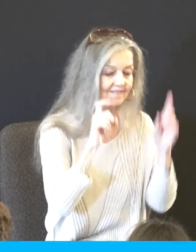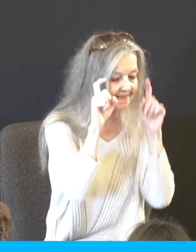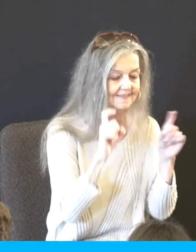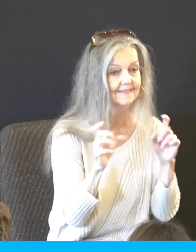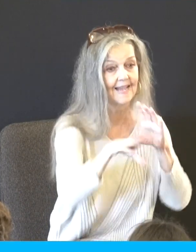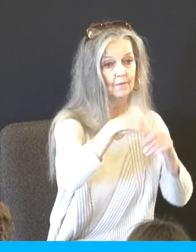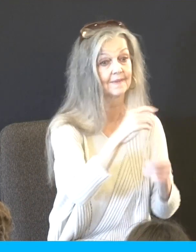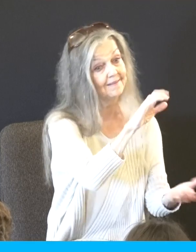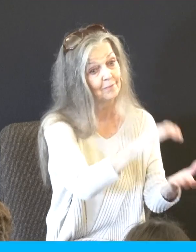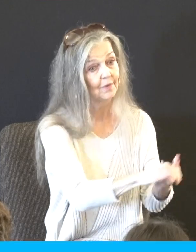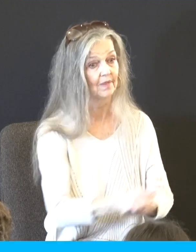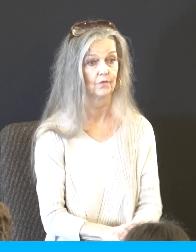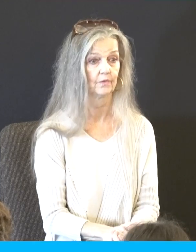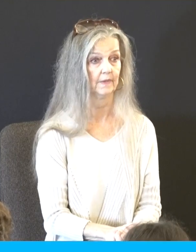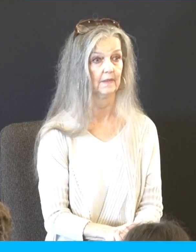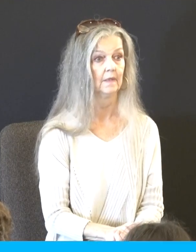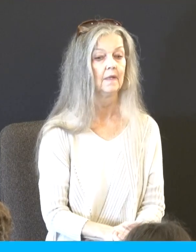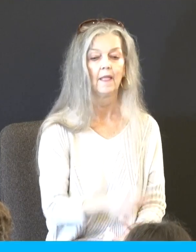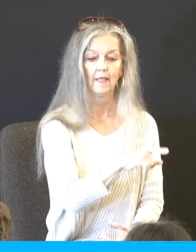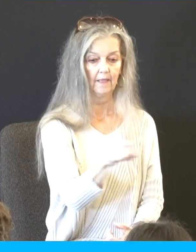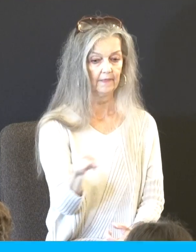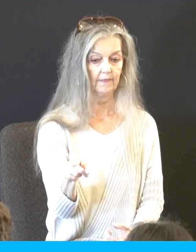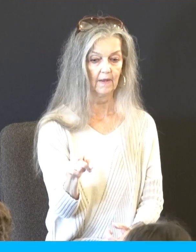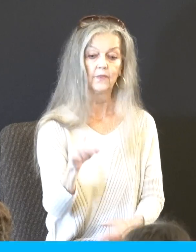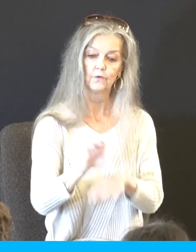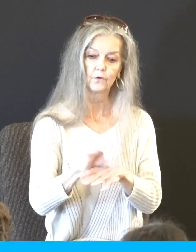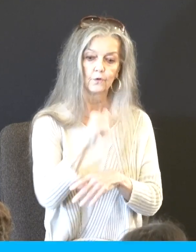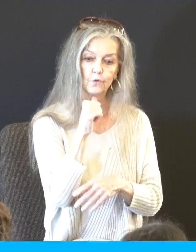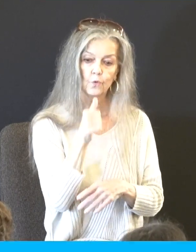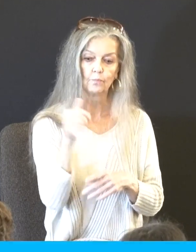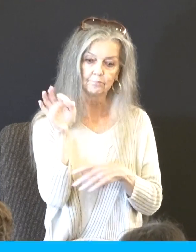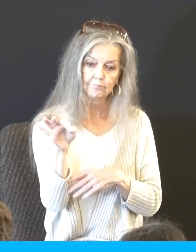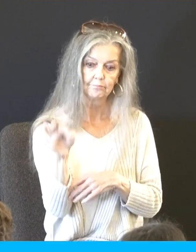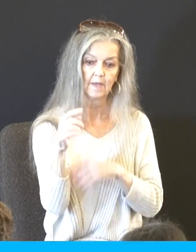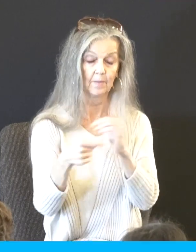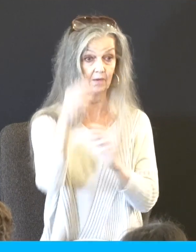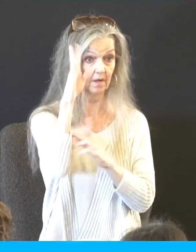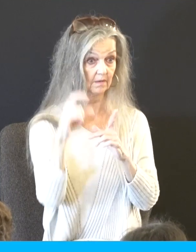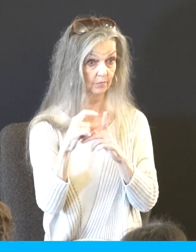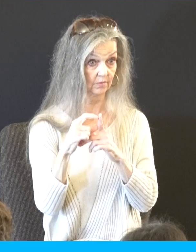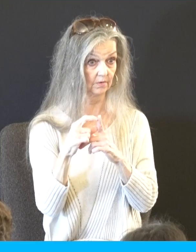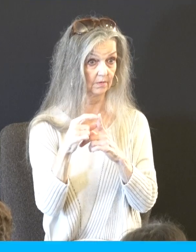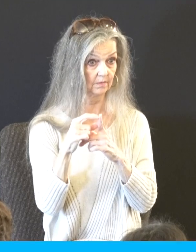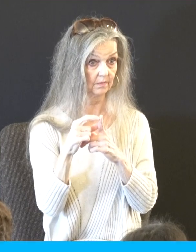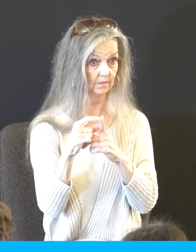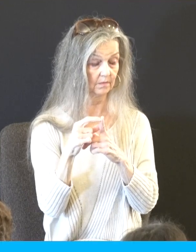marriage. And because they no longer tell the people the word of God says, as it says back in the book of Judges, every man is doing what they think is good in their own